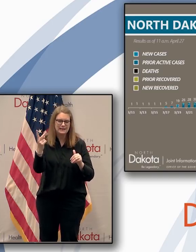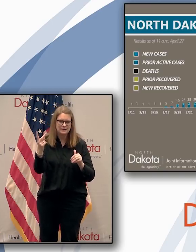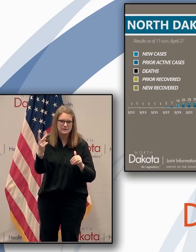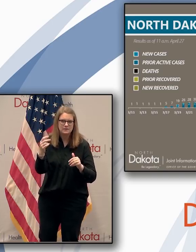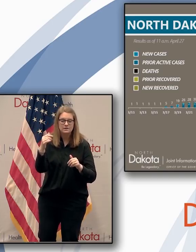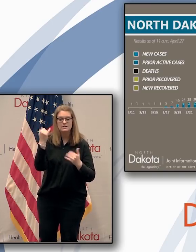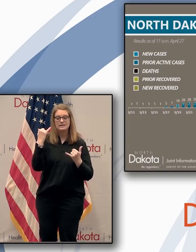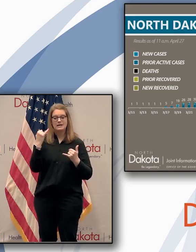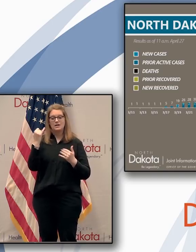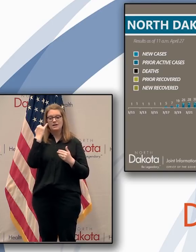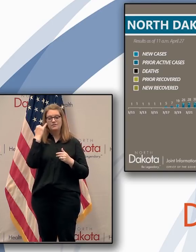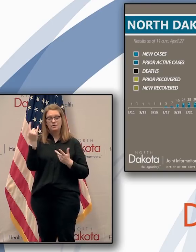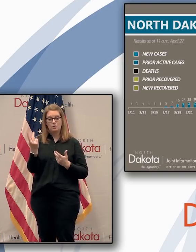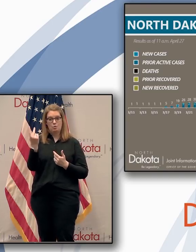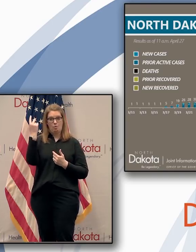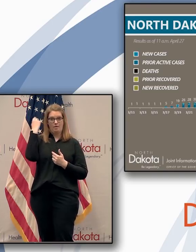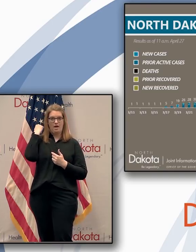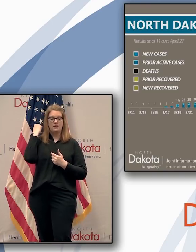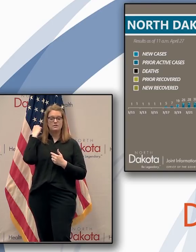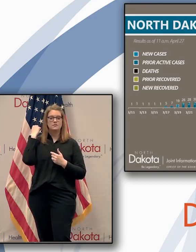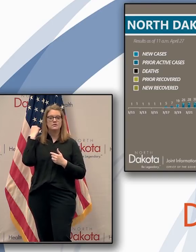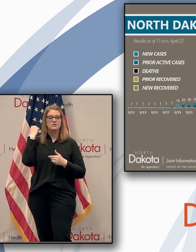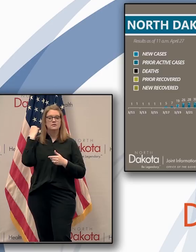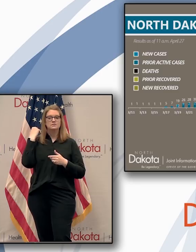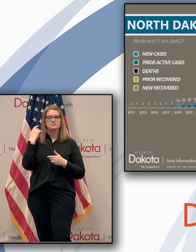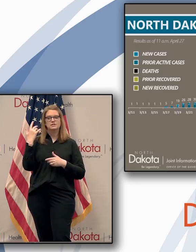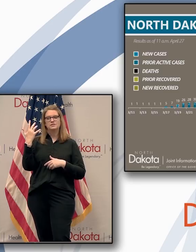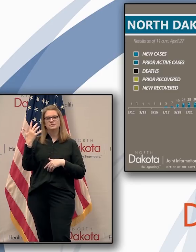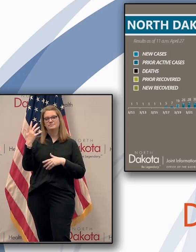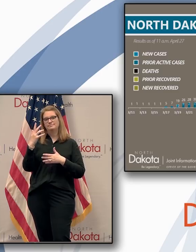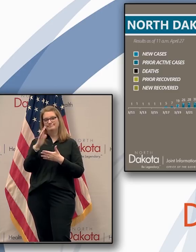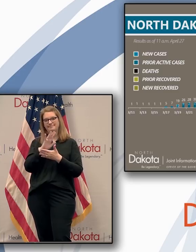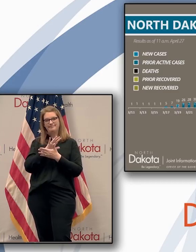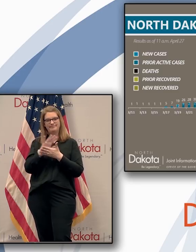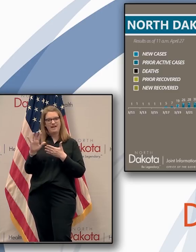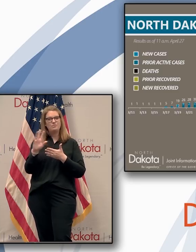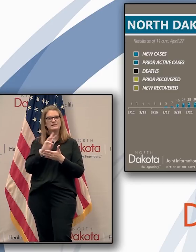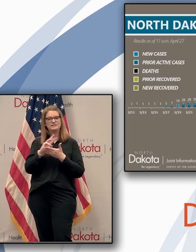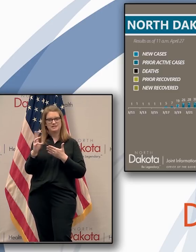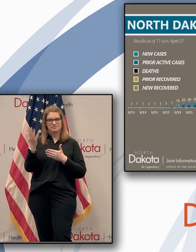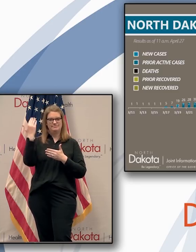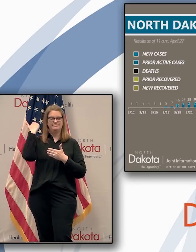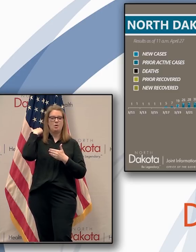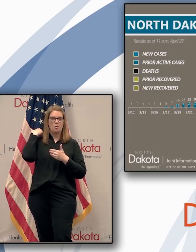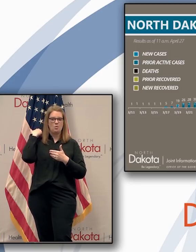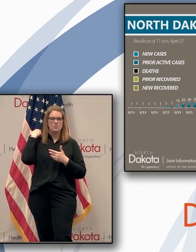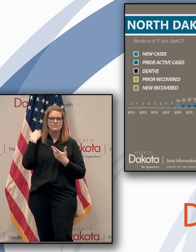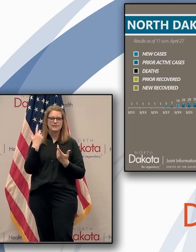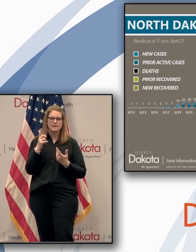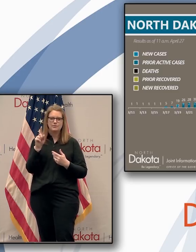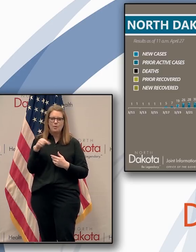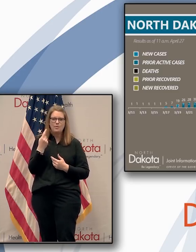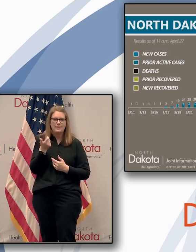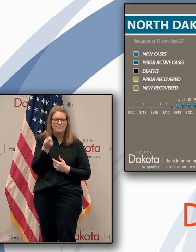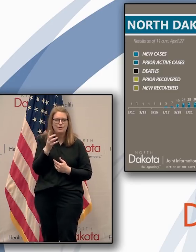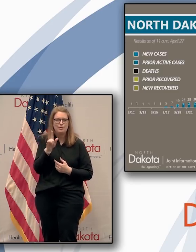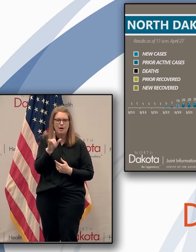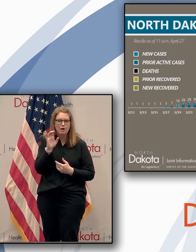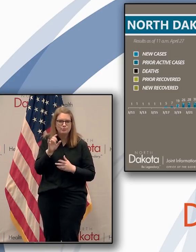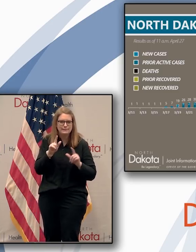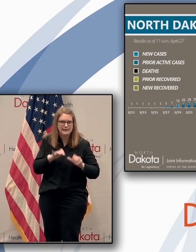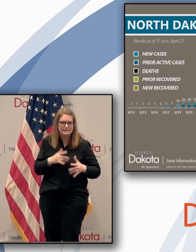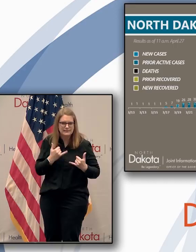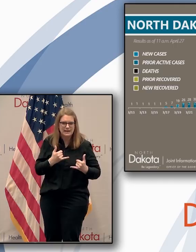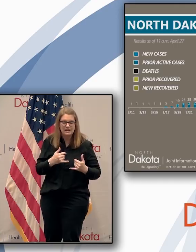look back on this bar over the past five, six weeks, at the early days we were only doing a couple hundred tests a day,